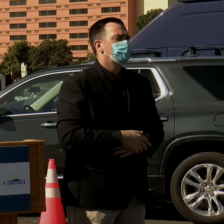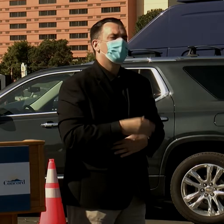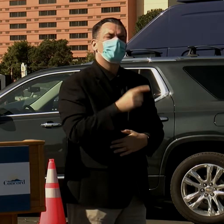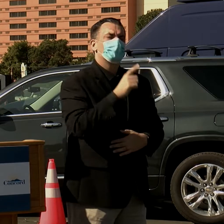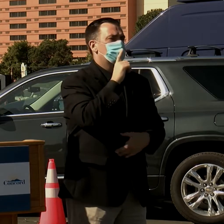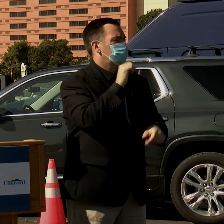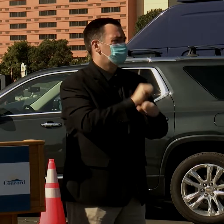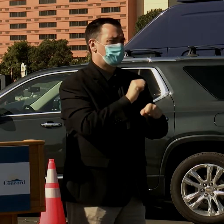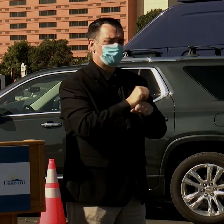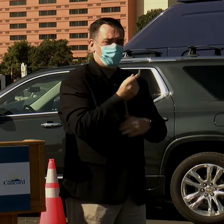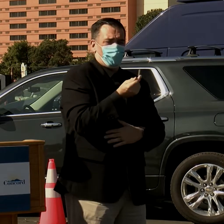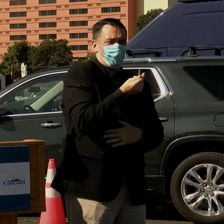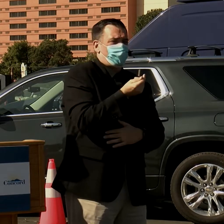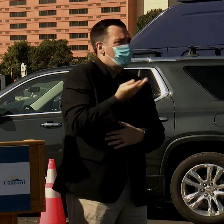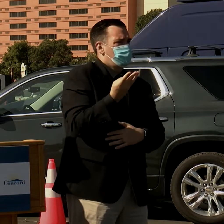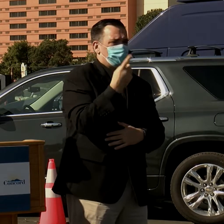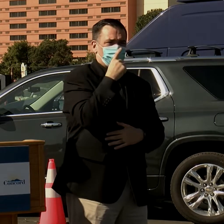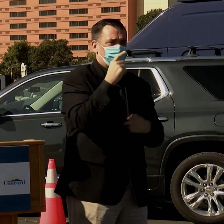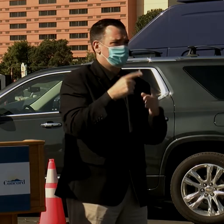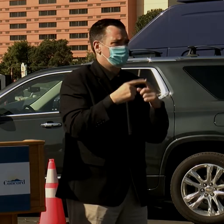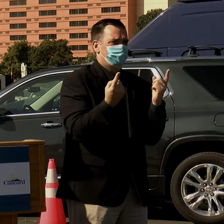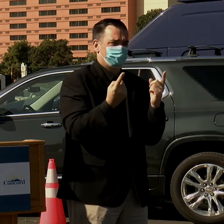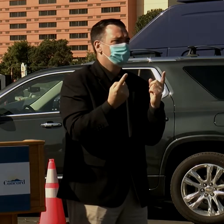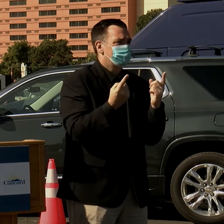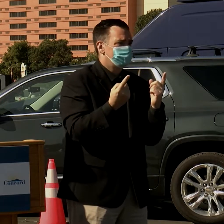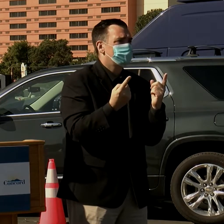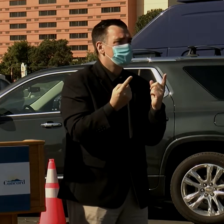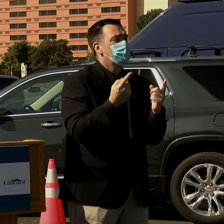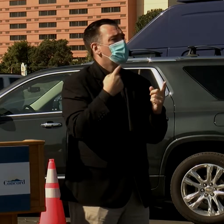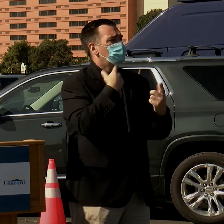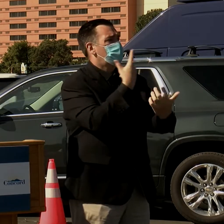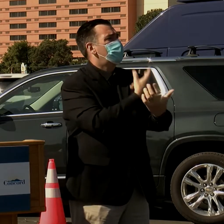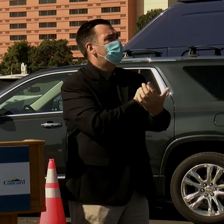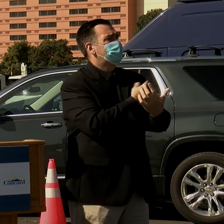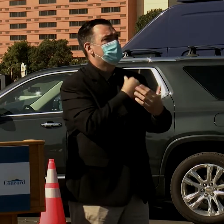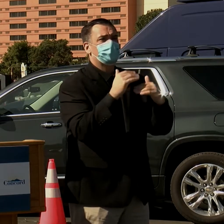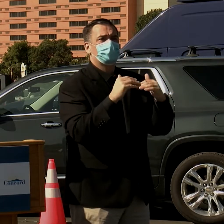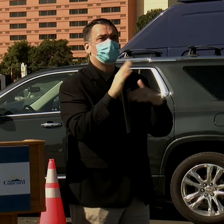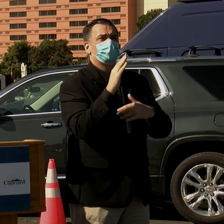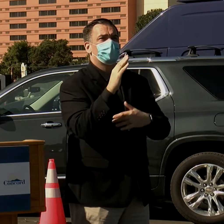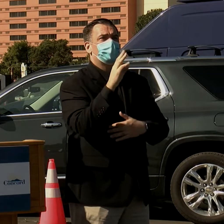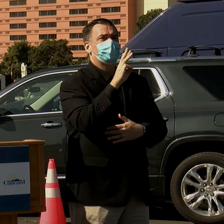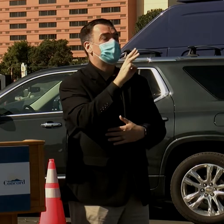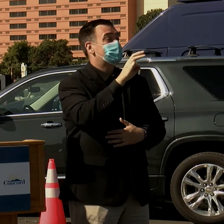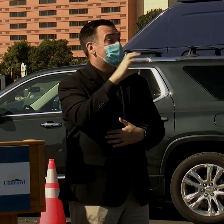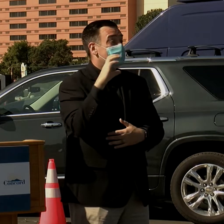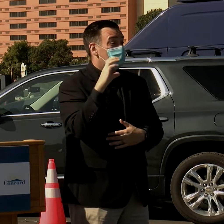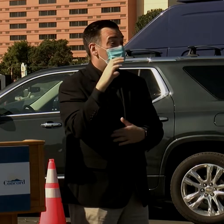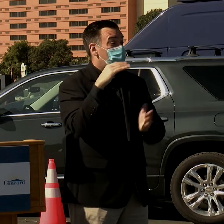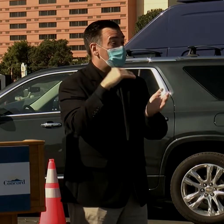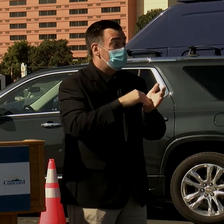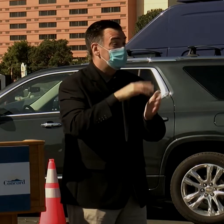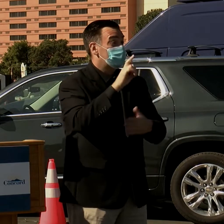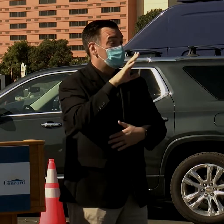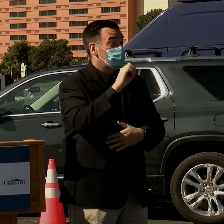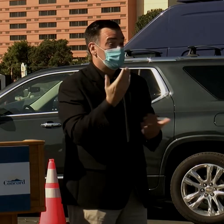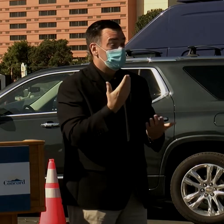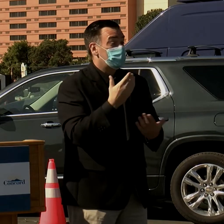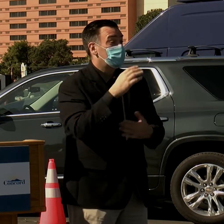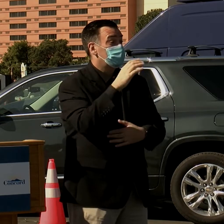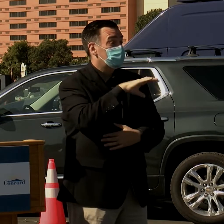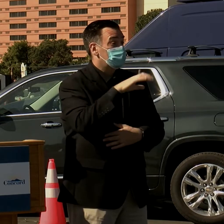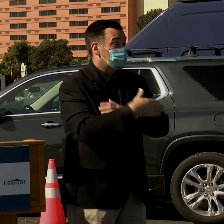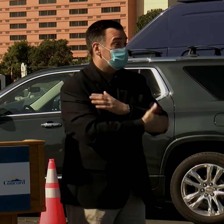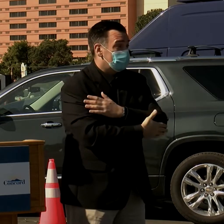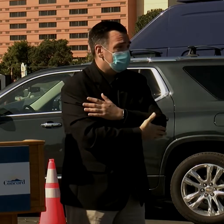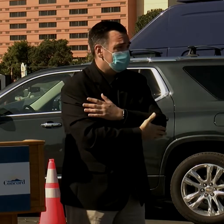very few adverse reactions. We've vaccinated over six, we've put in over 600,000 doses in the county and I